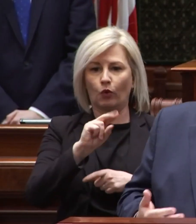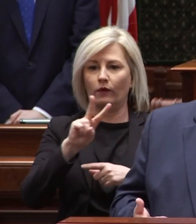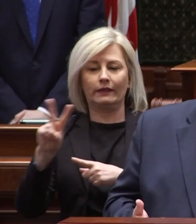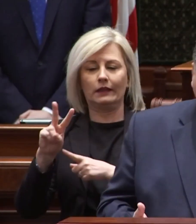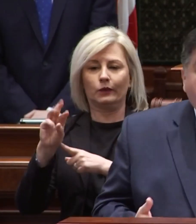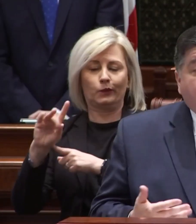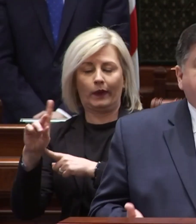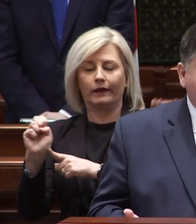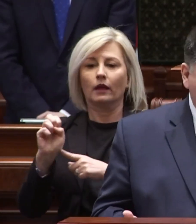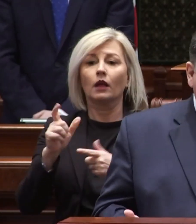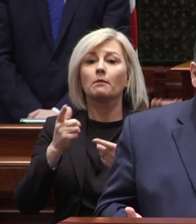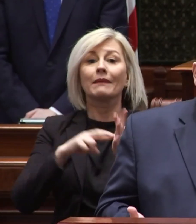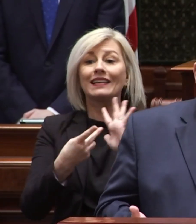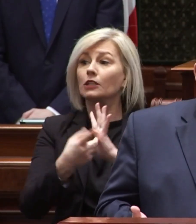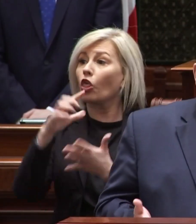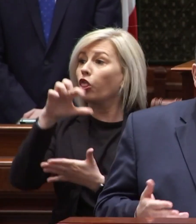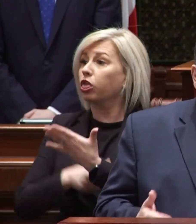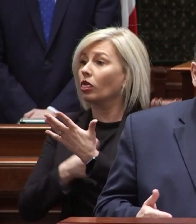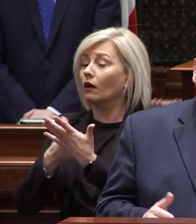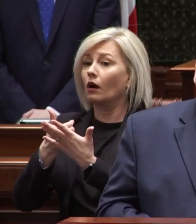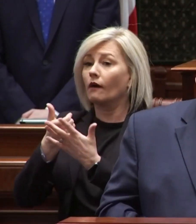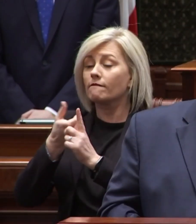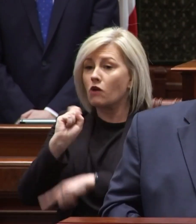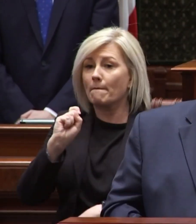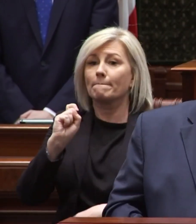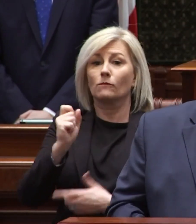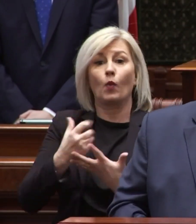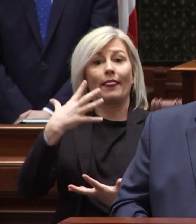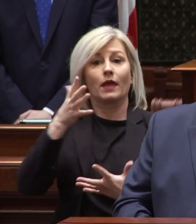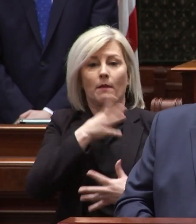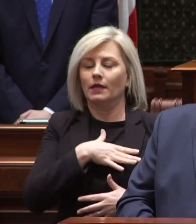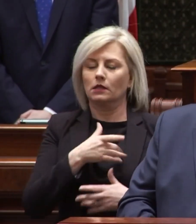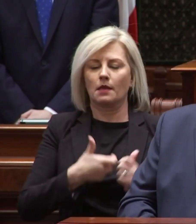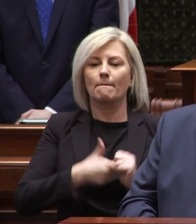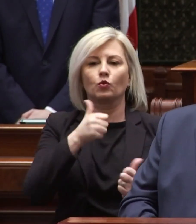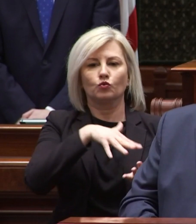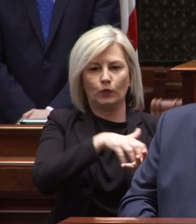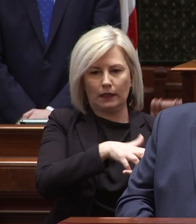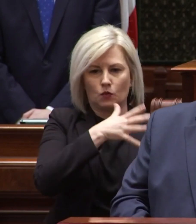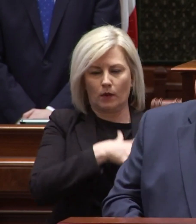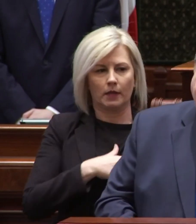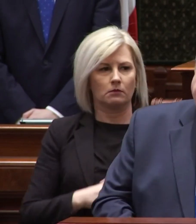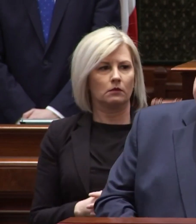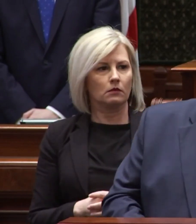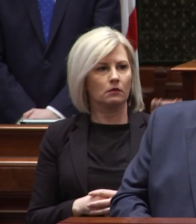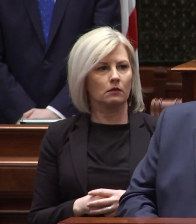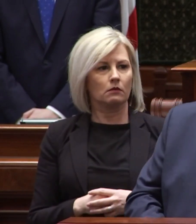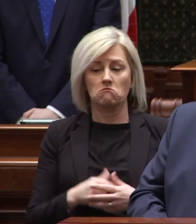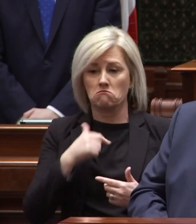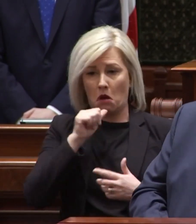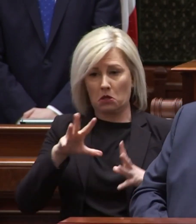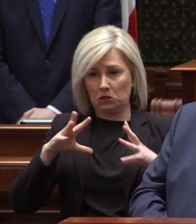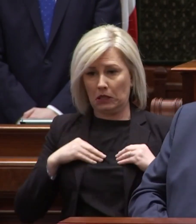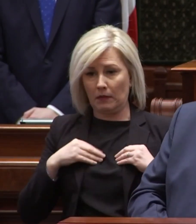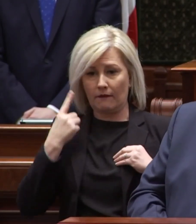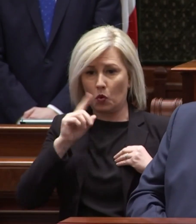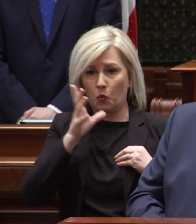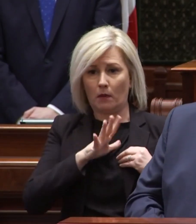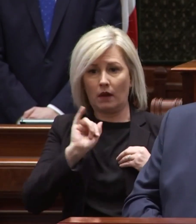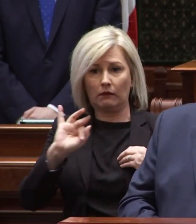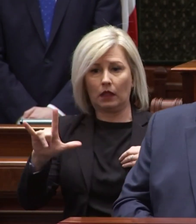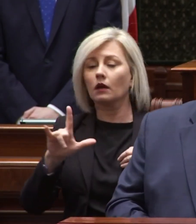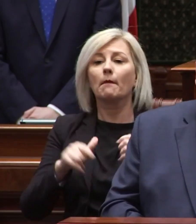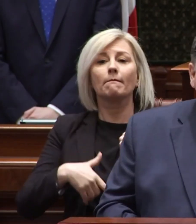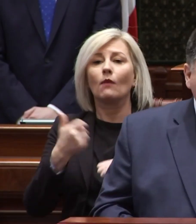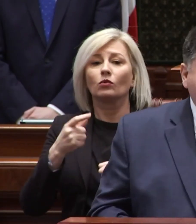the right to an abortion from wealthy women they took it from the most vulnerable women i won't accept that for the women of illinois